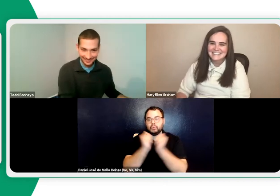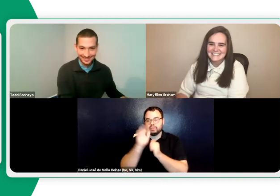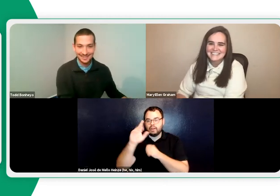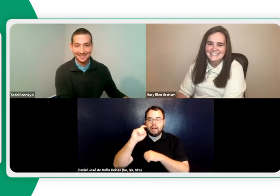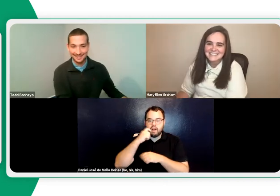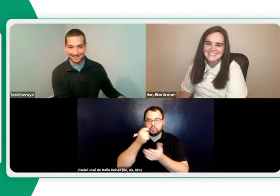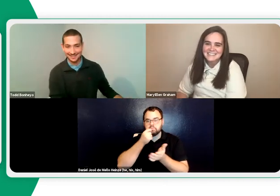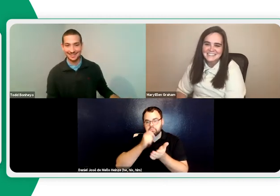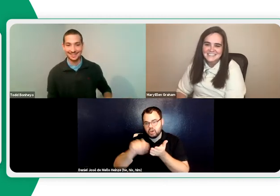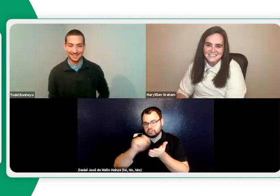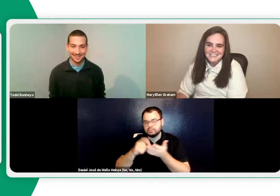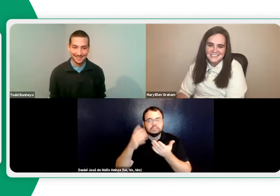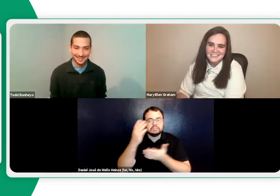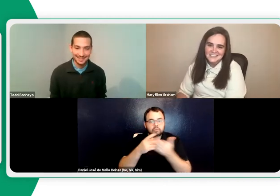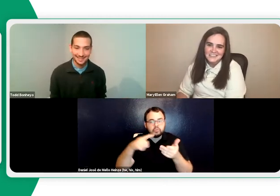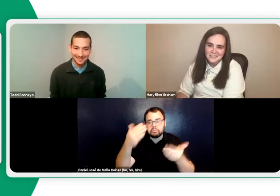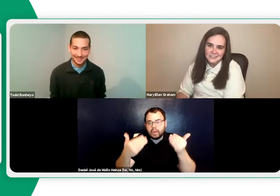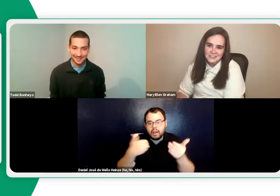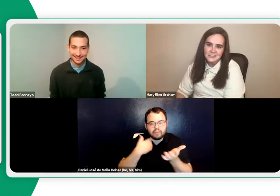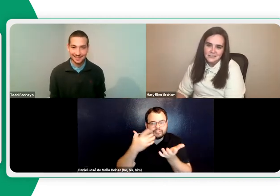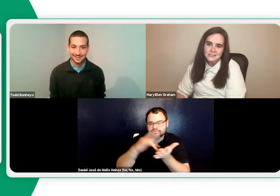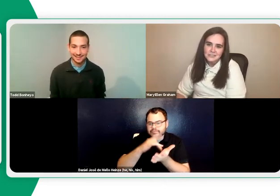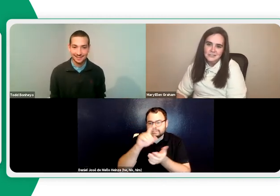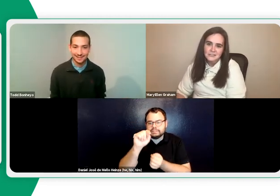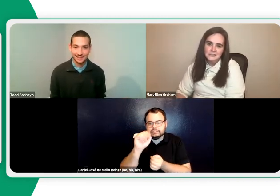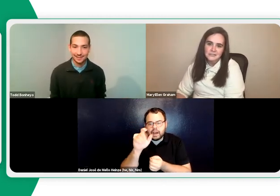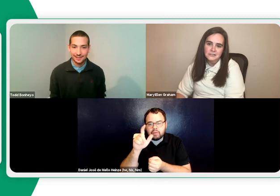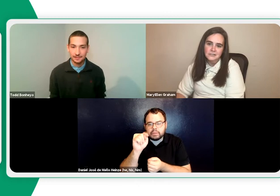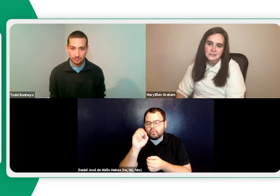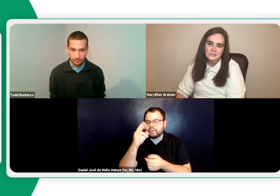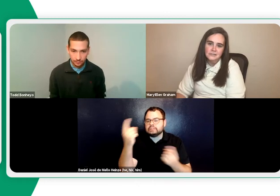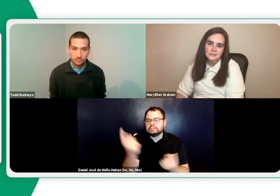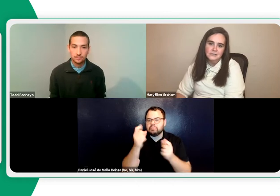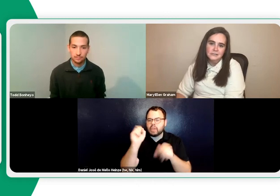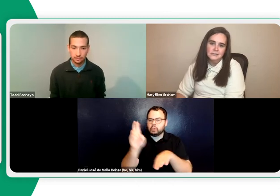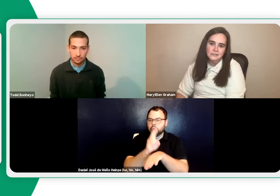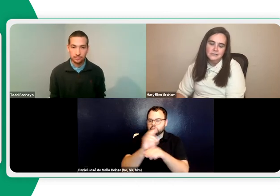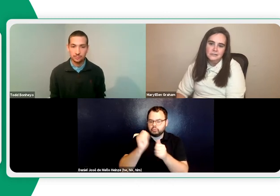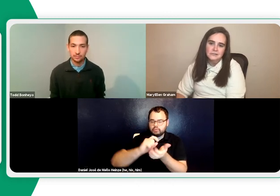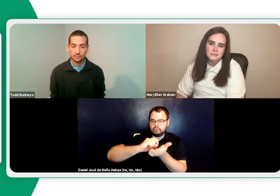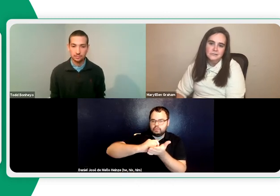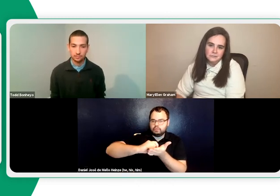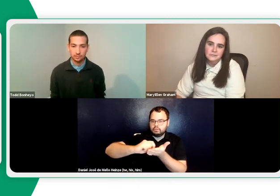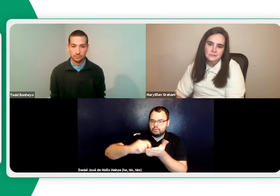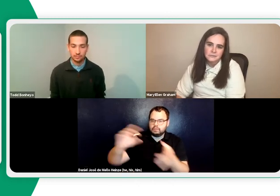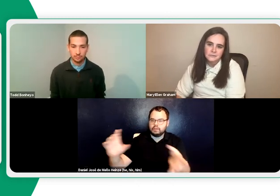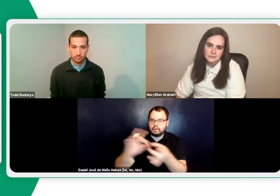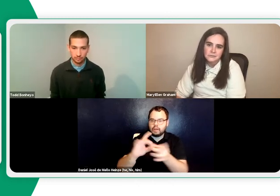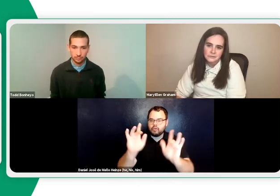with an Apple Pen. And some of you may have a tablet or something that you can use